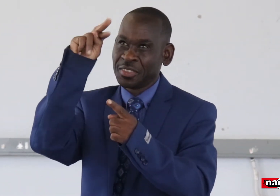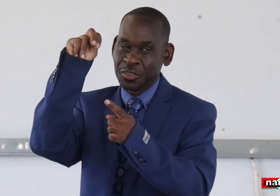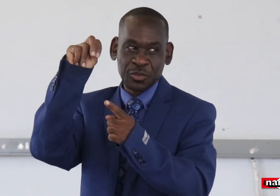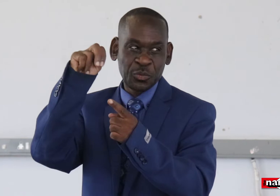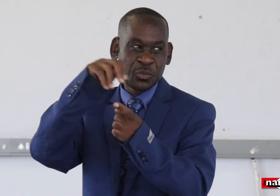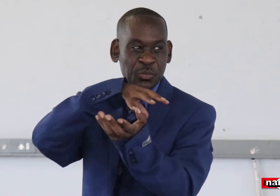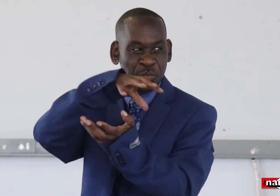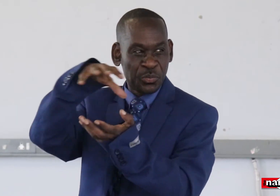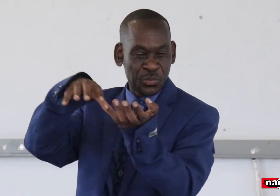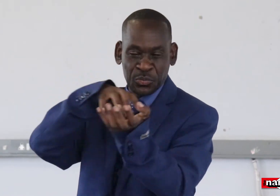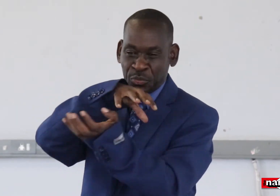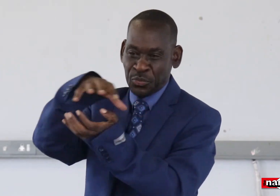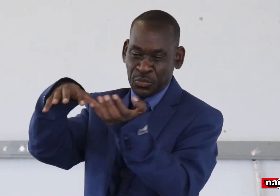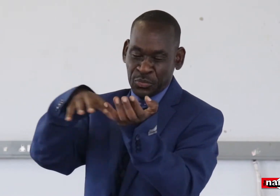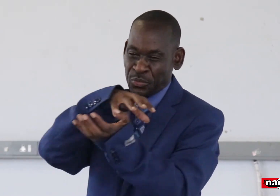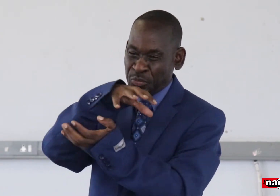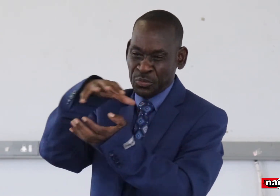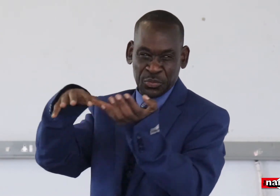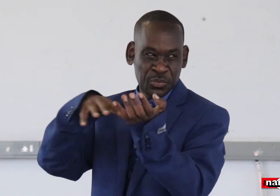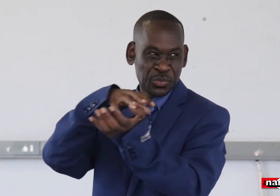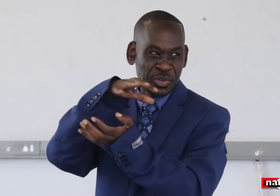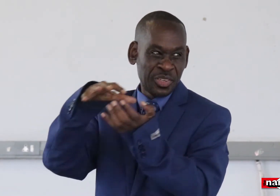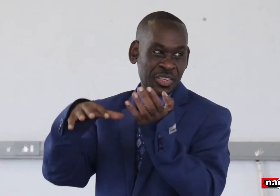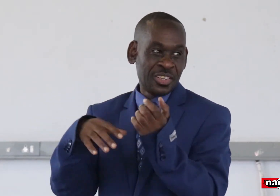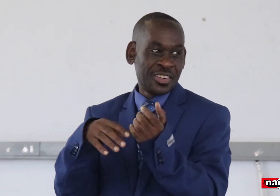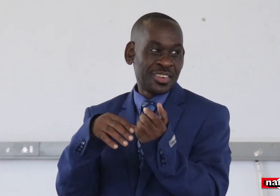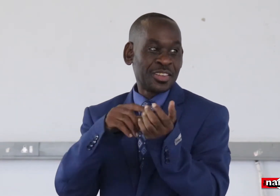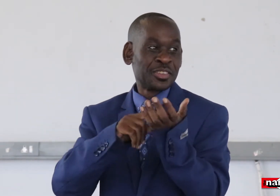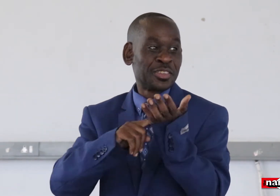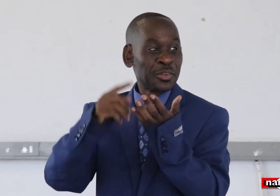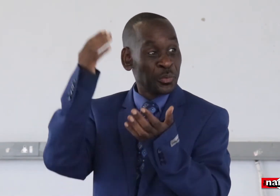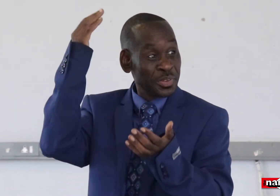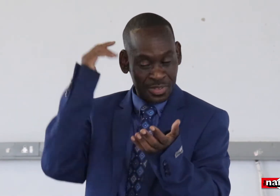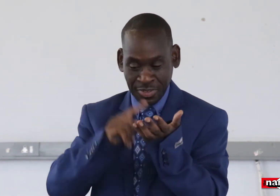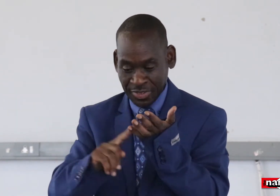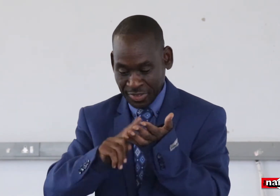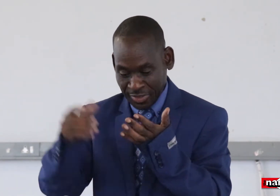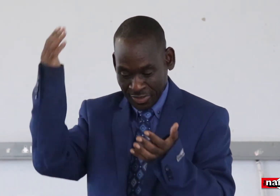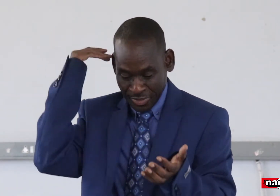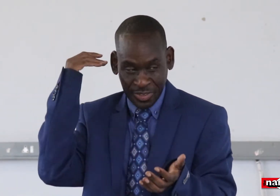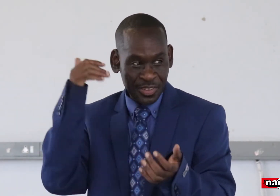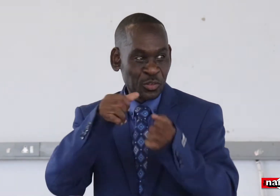And our aim for this here is because of the issue which we have at